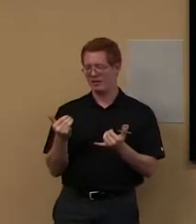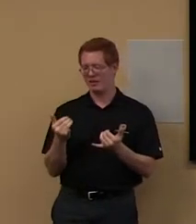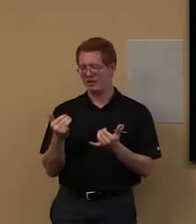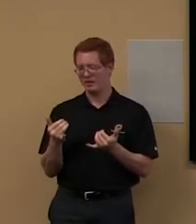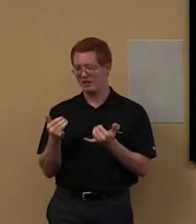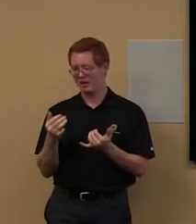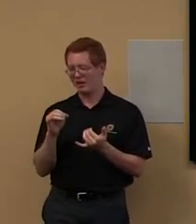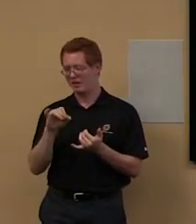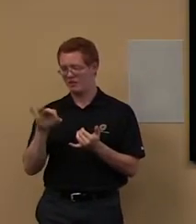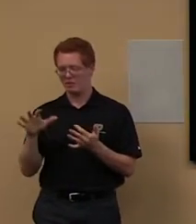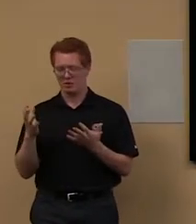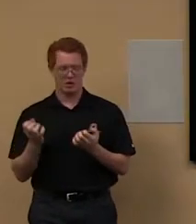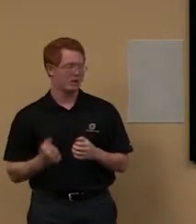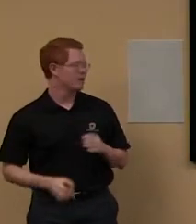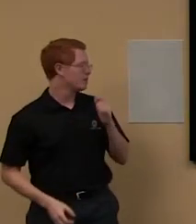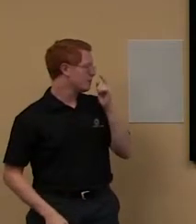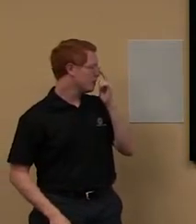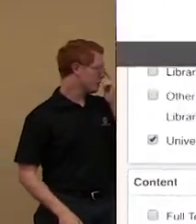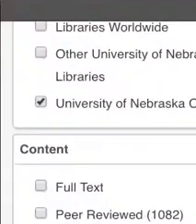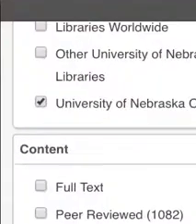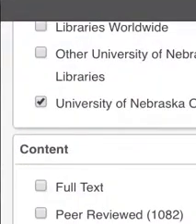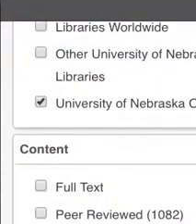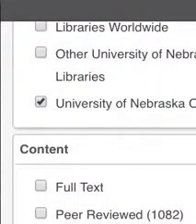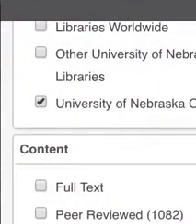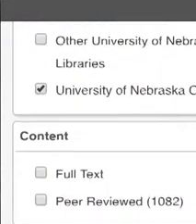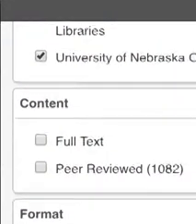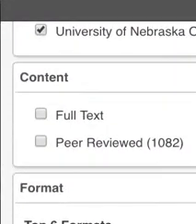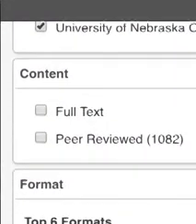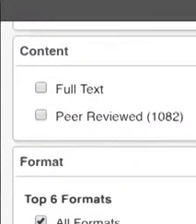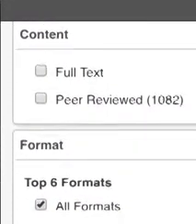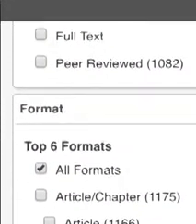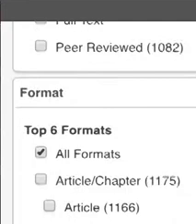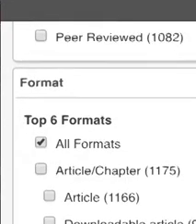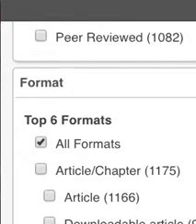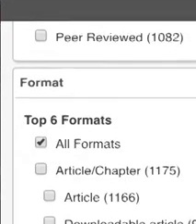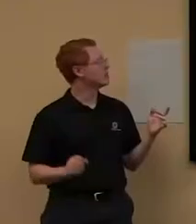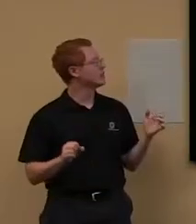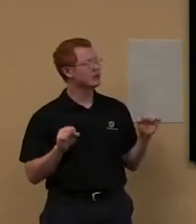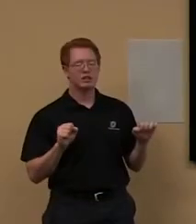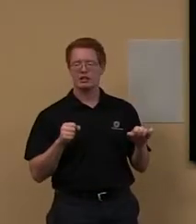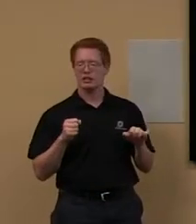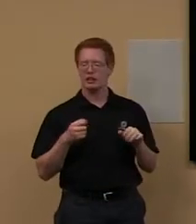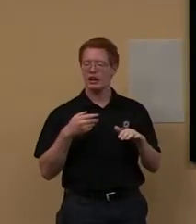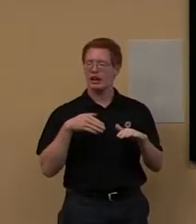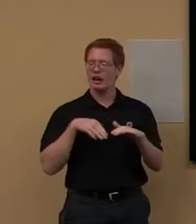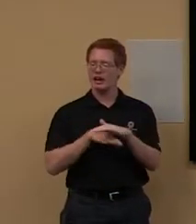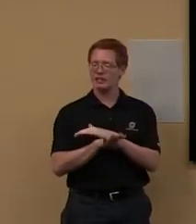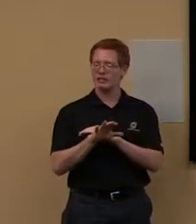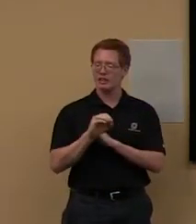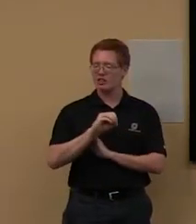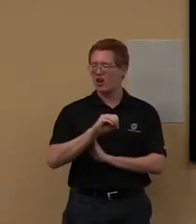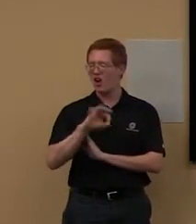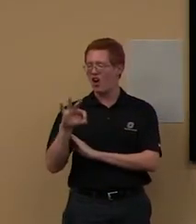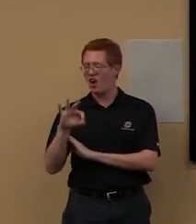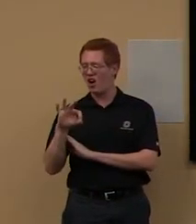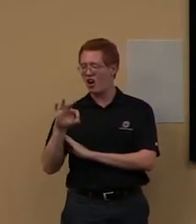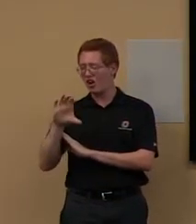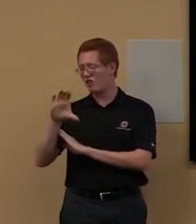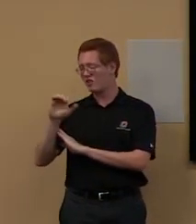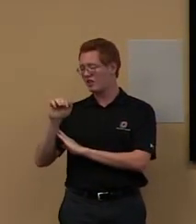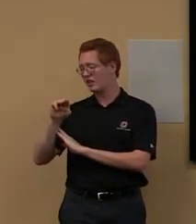so you can, um, access these off campus. Um, check these out,